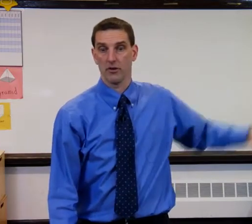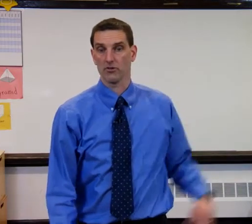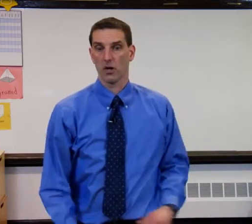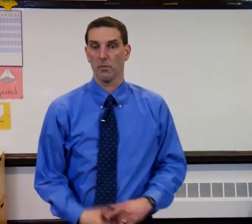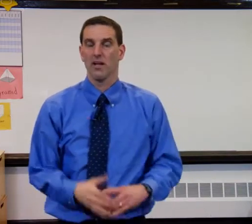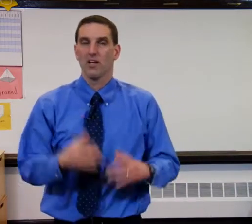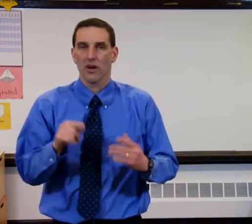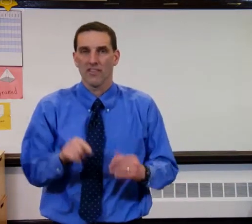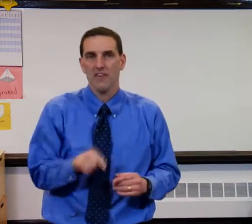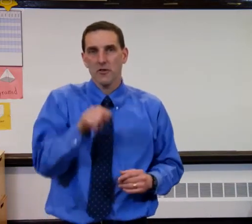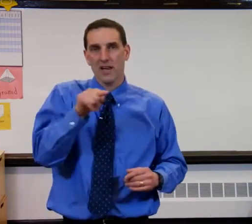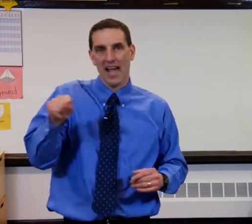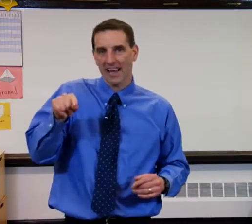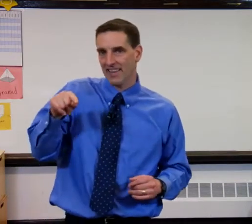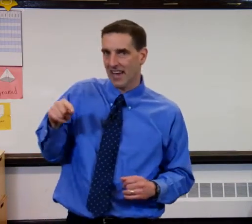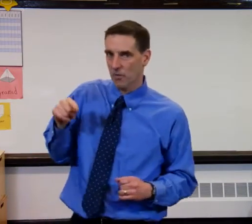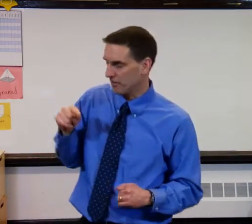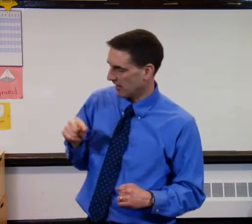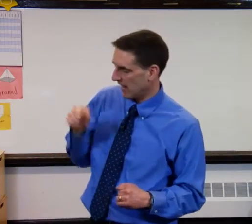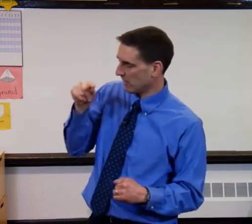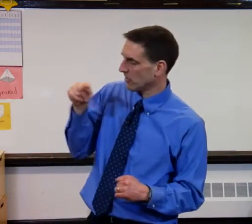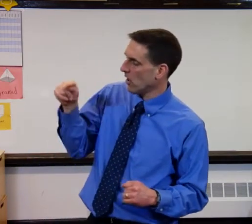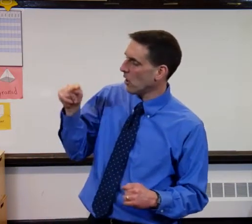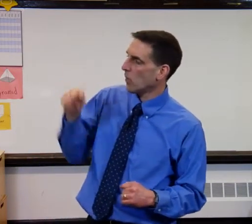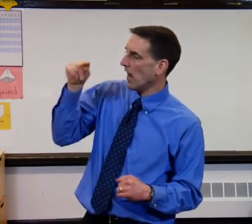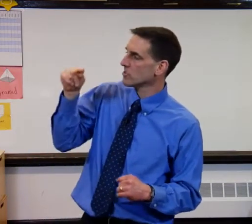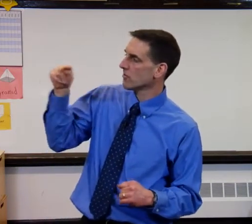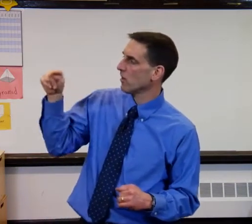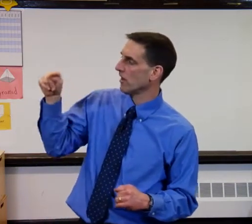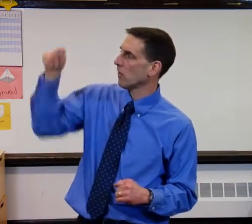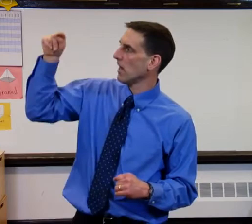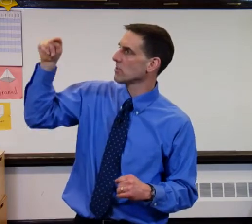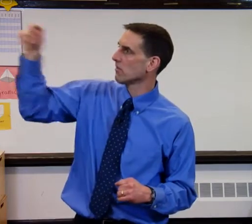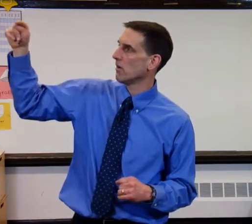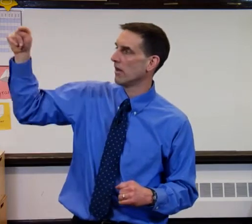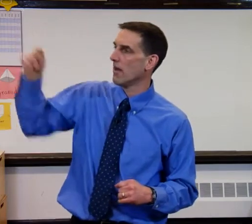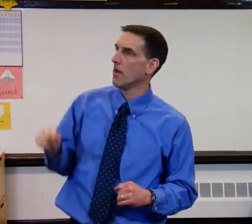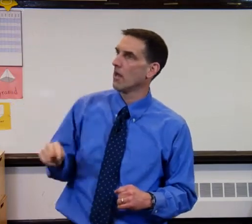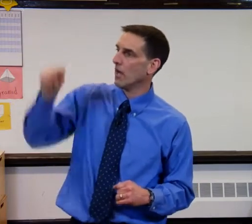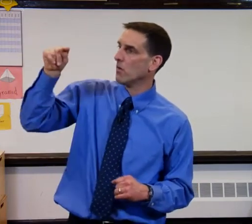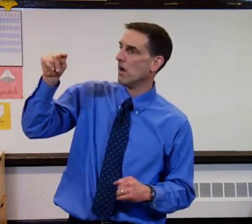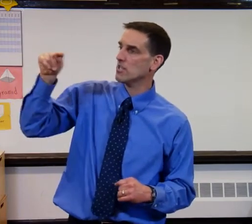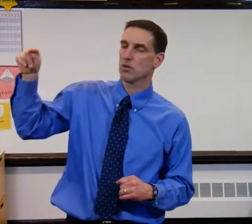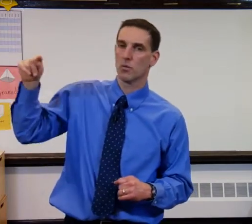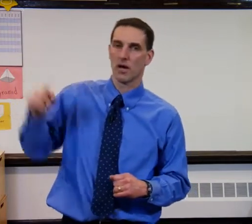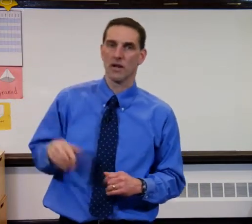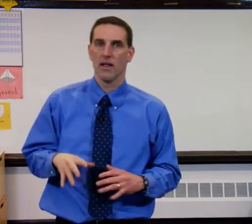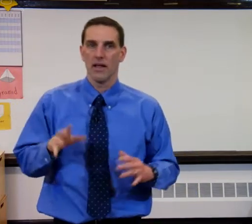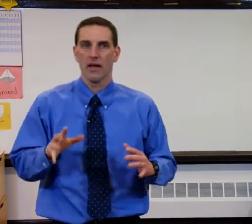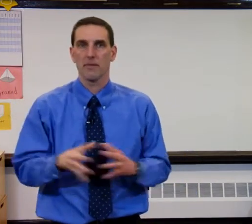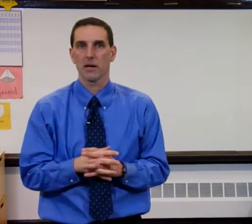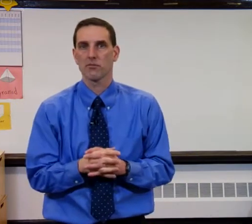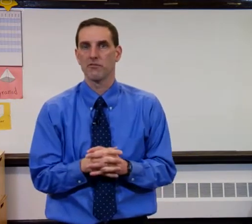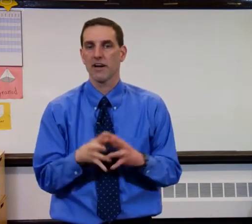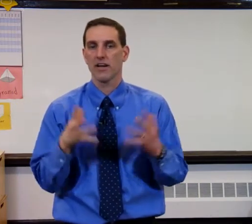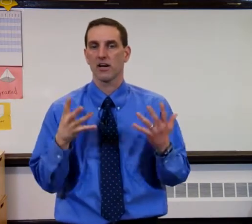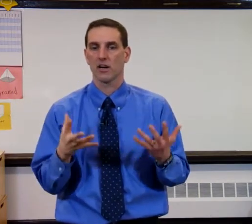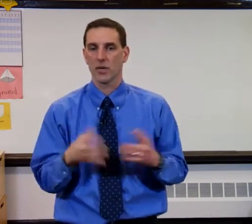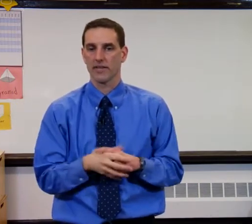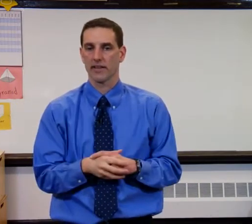slope. So I think if you can act that out with your hands. Rise over run, rise over run, rise A lot of rise, a little run. It becomes very concrete to the